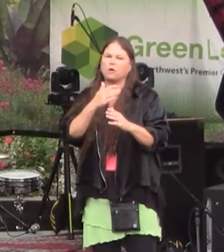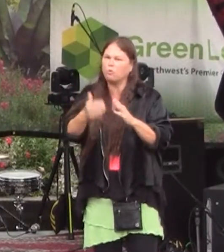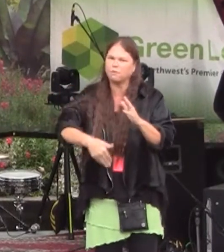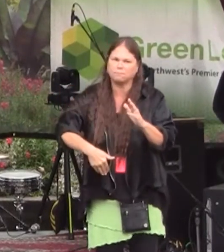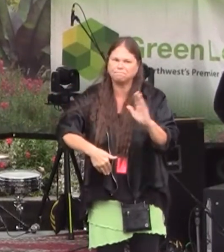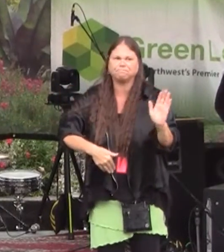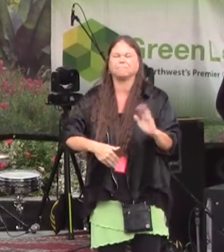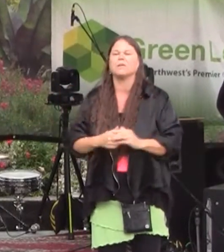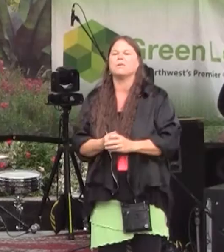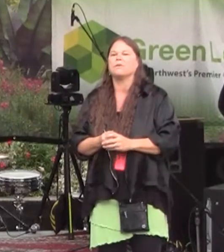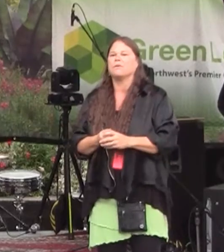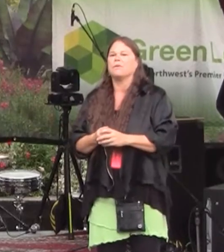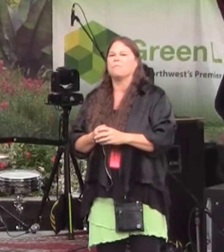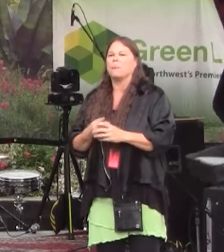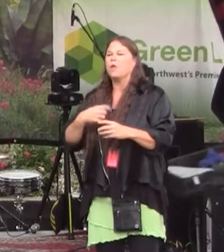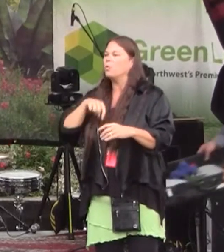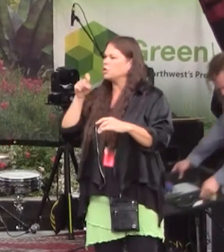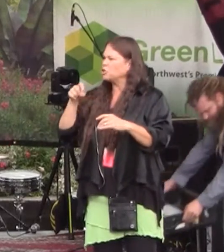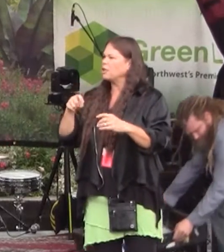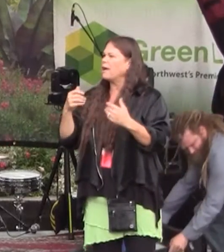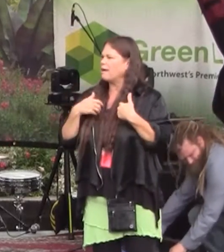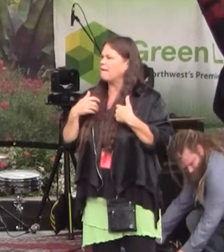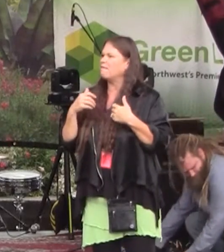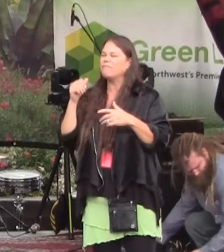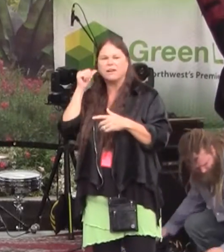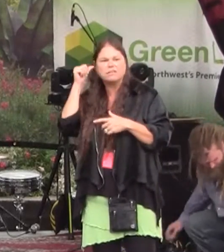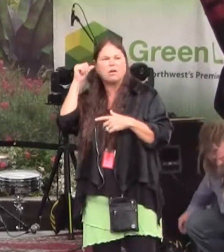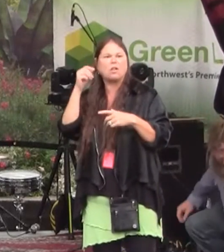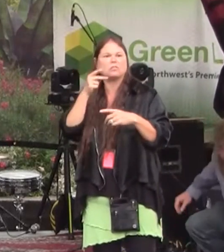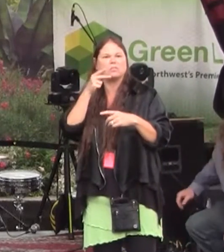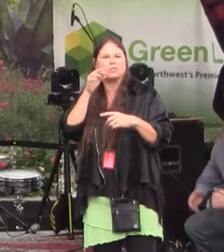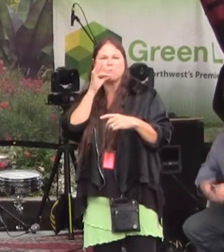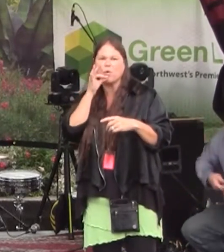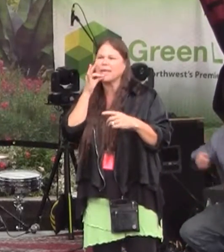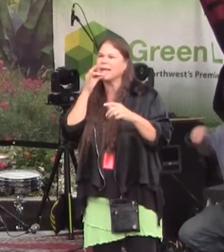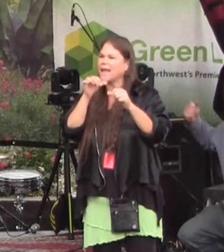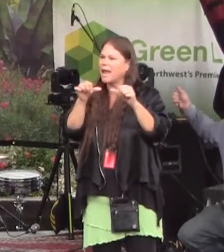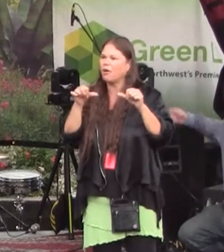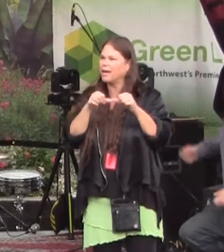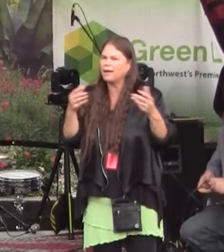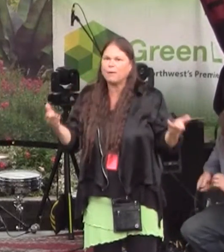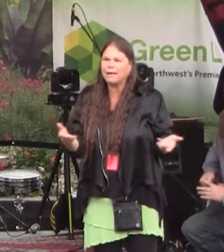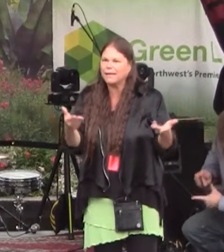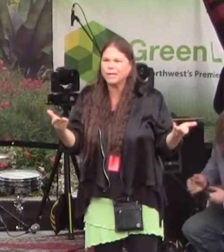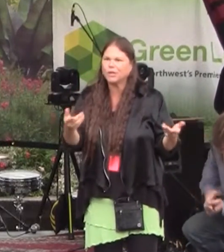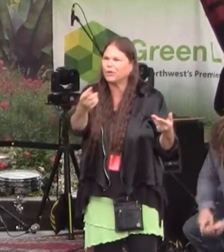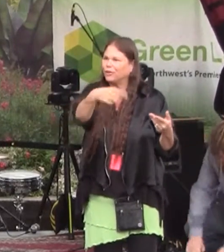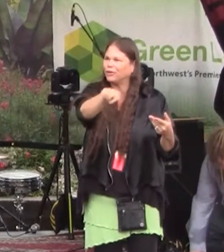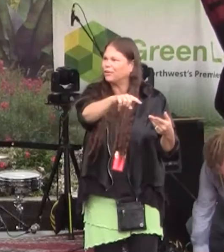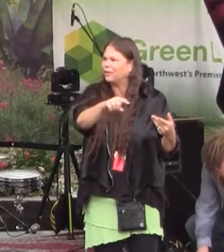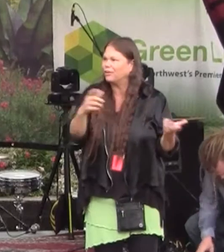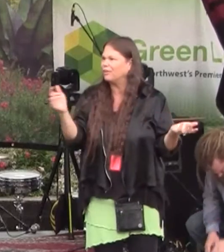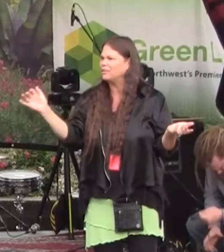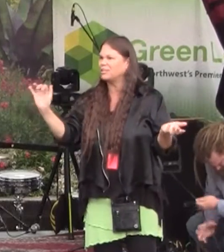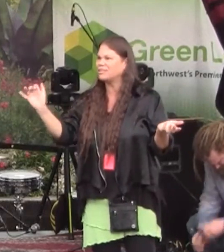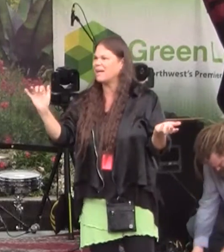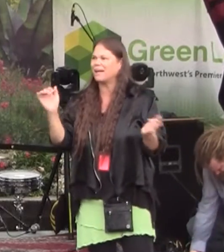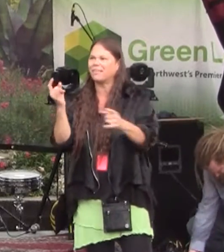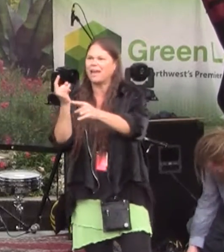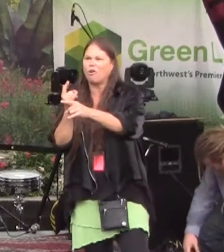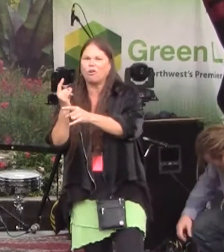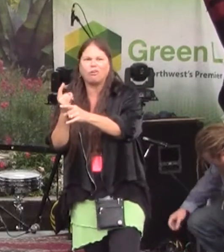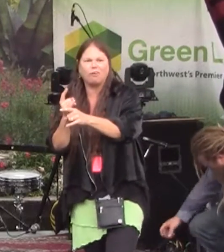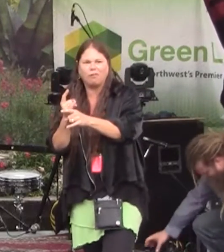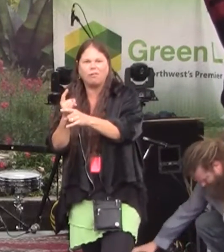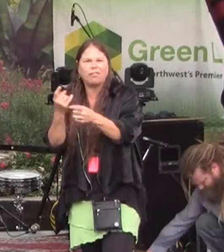We should be able to have an adult smoking area right here in the park. Just like the alcohol